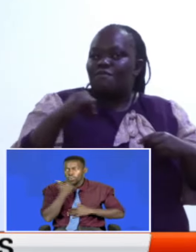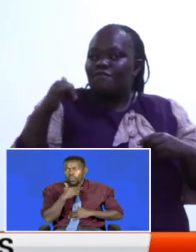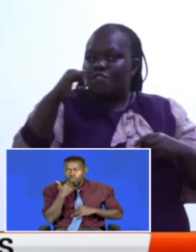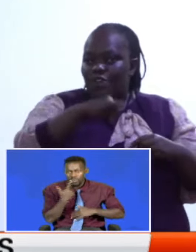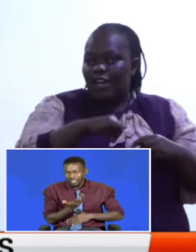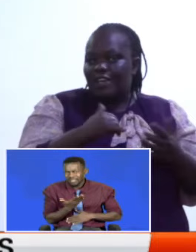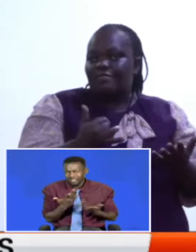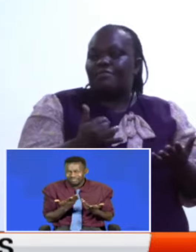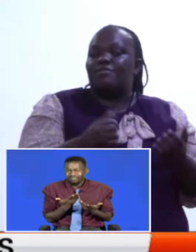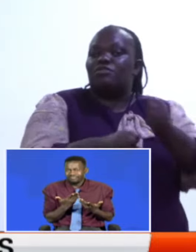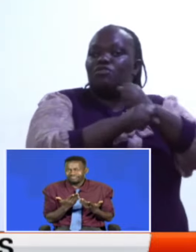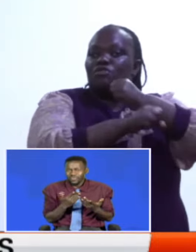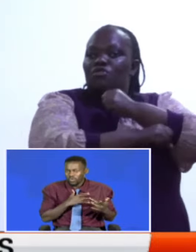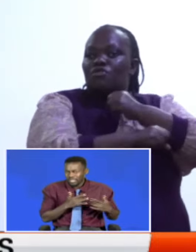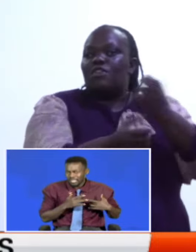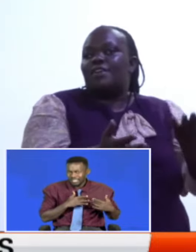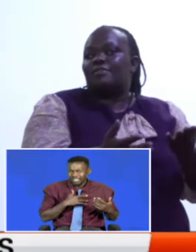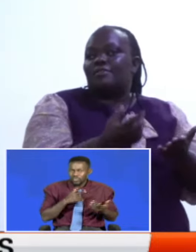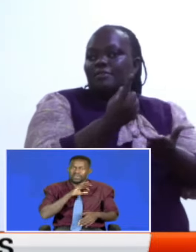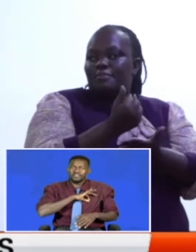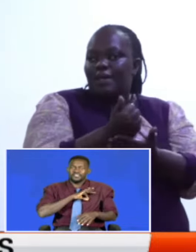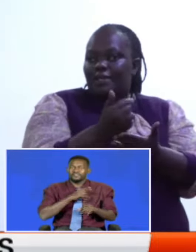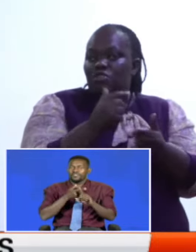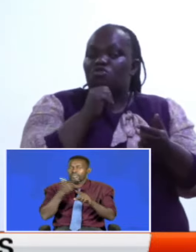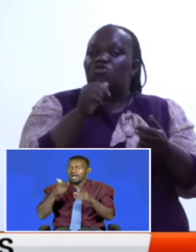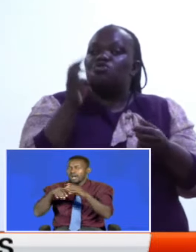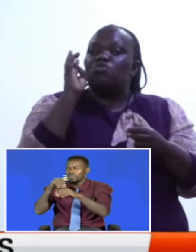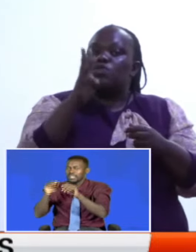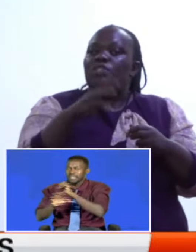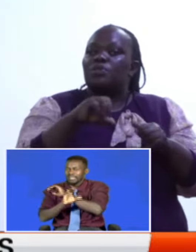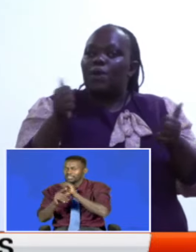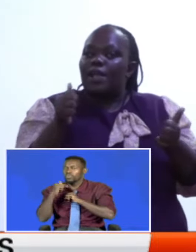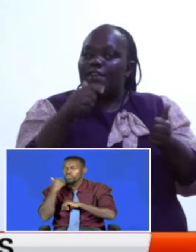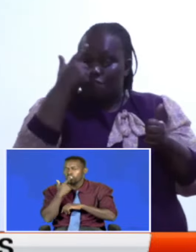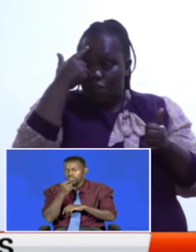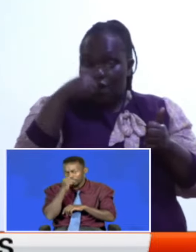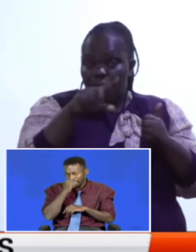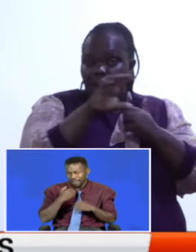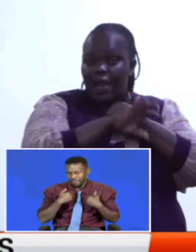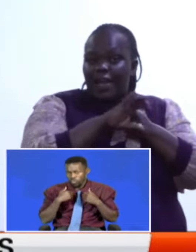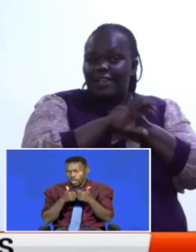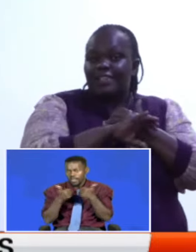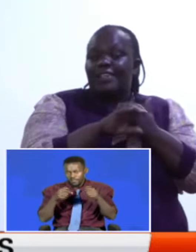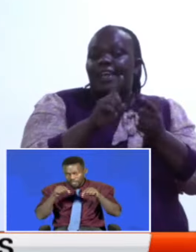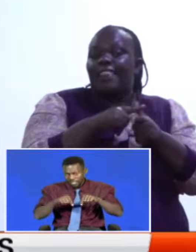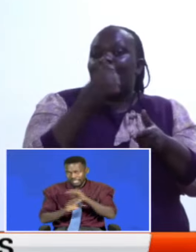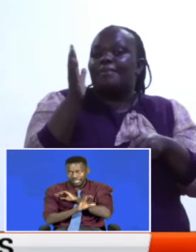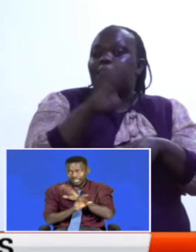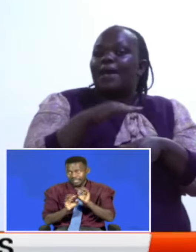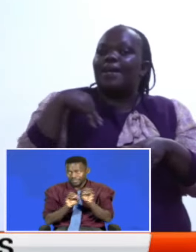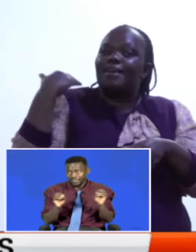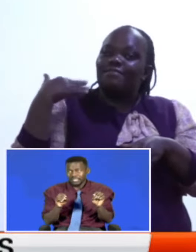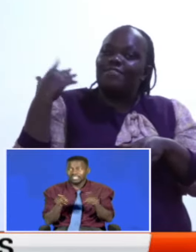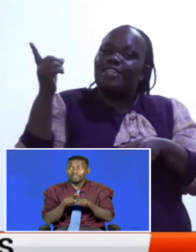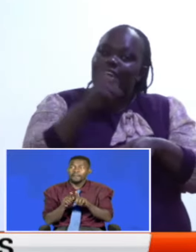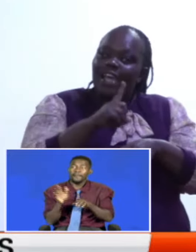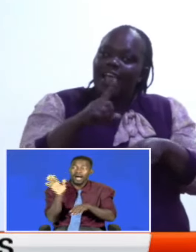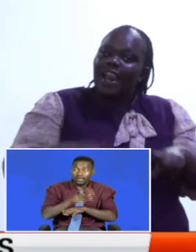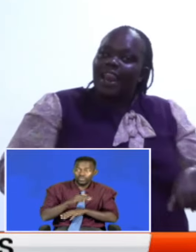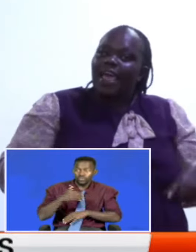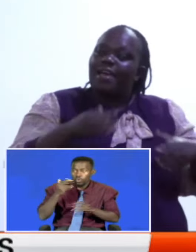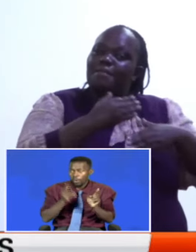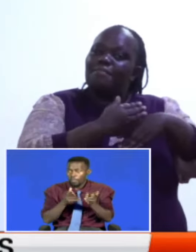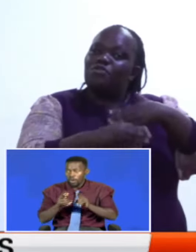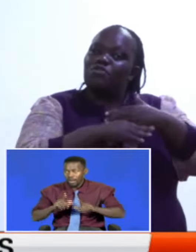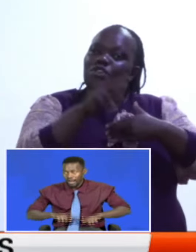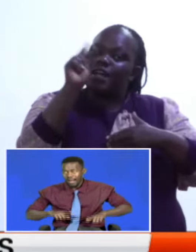donors and sponsors who do not wish well for our country, and we get back to our daily livelihoods and build